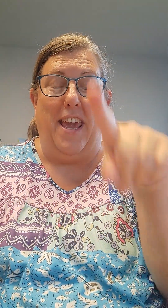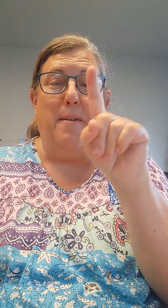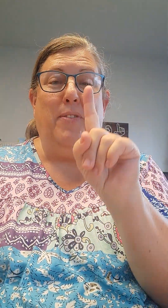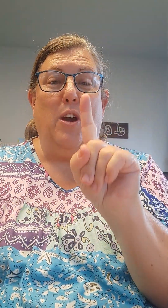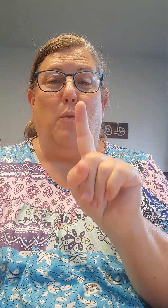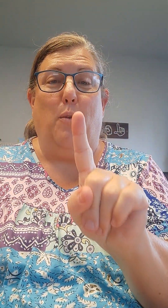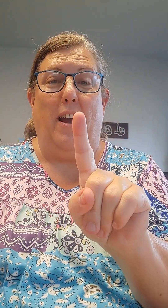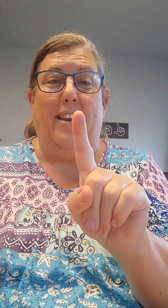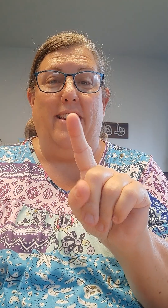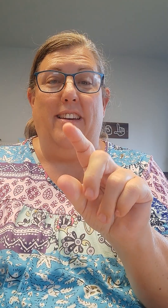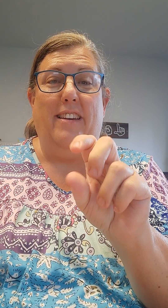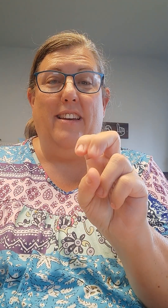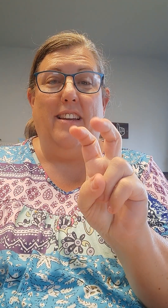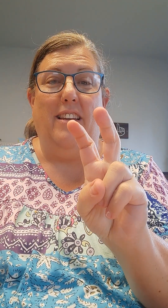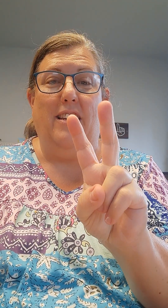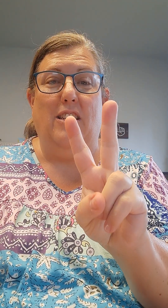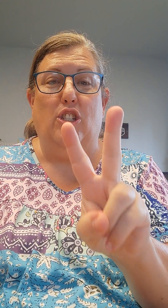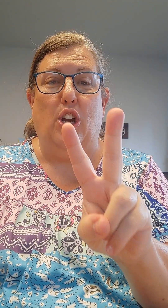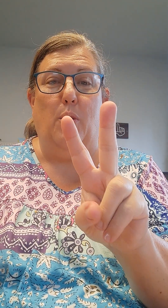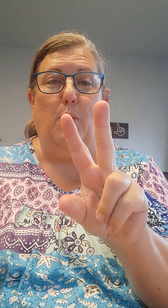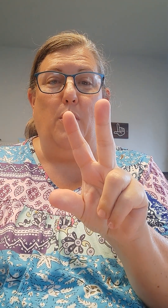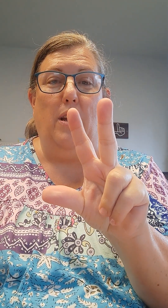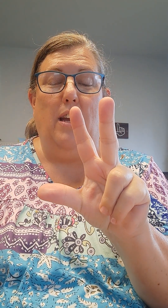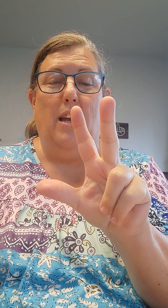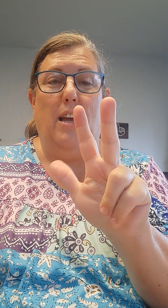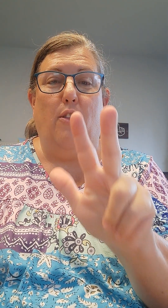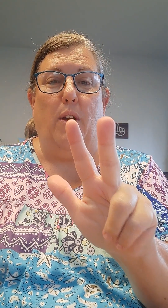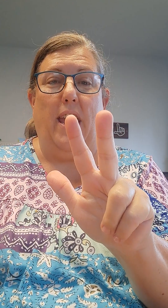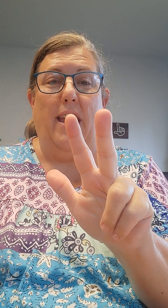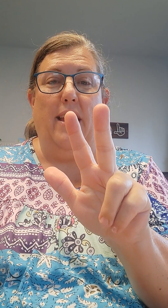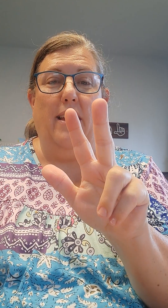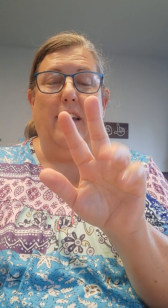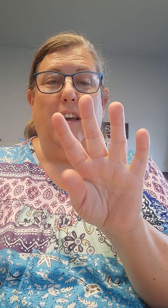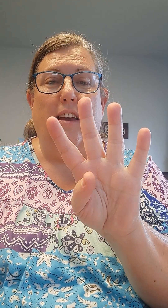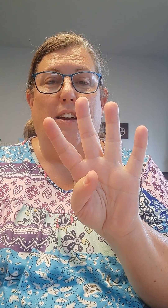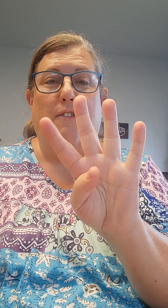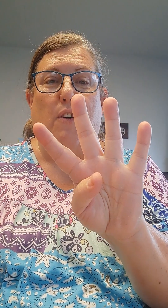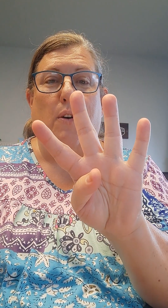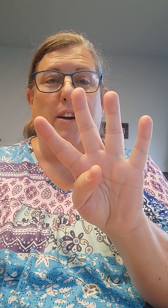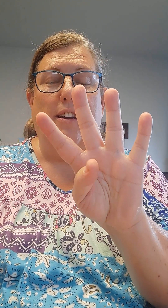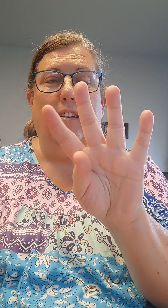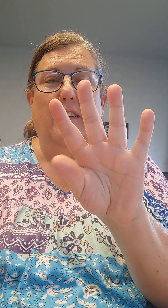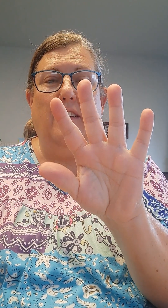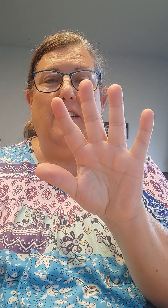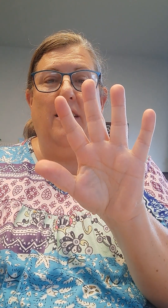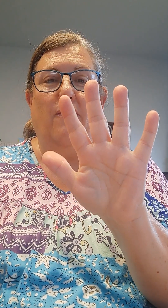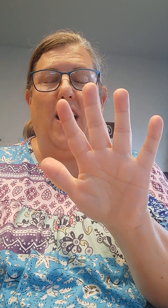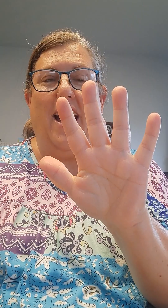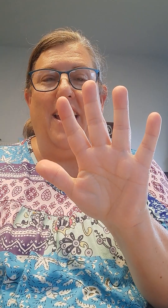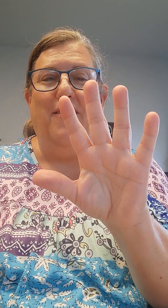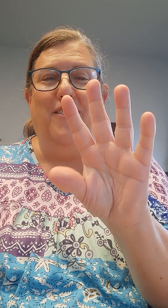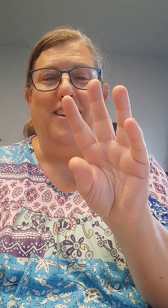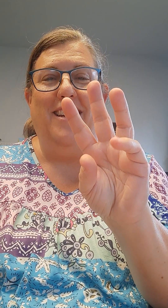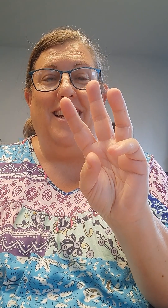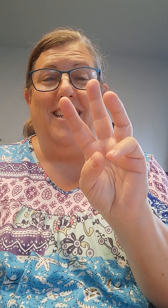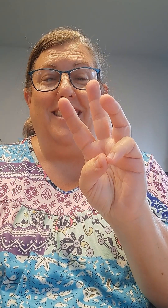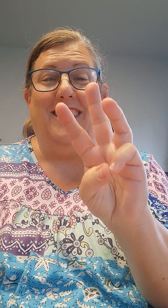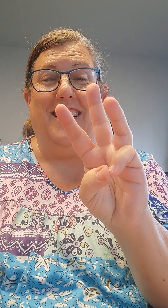One, two, three, four, five, six,